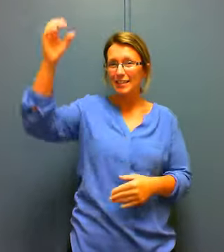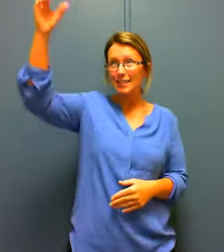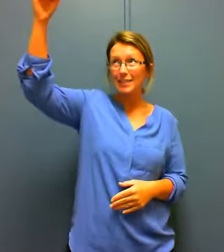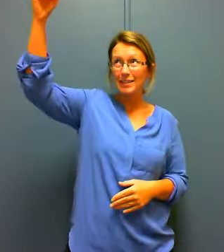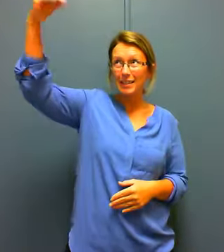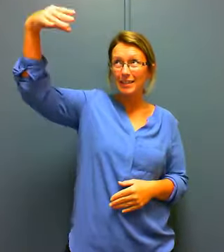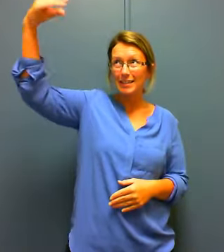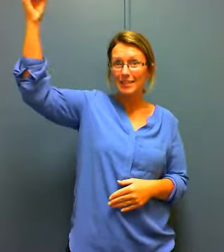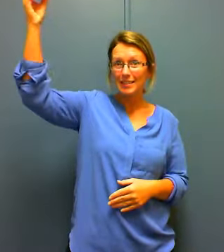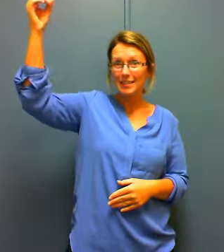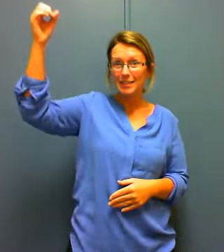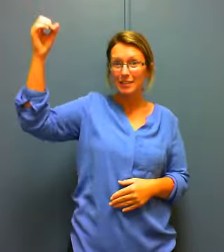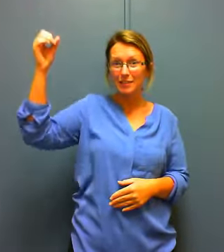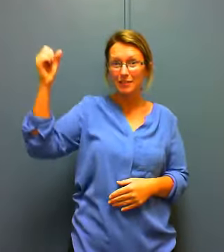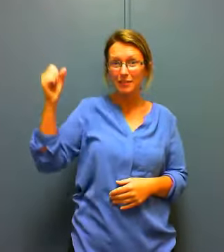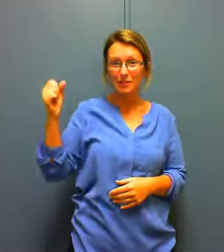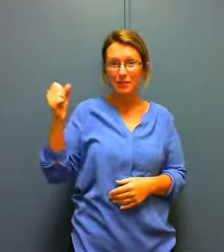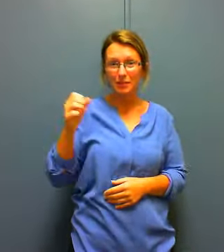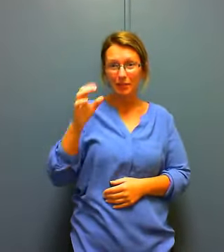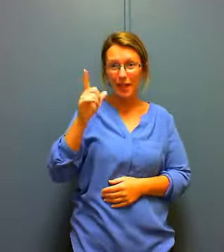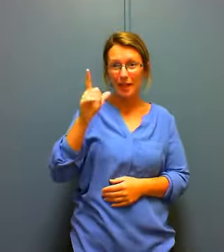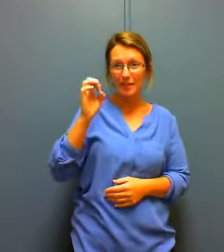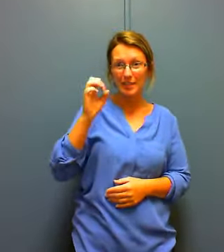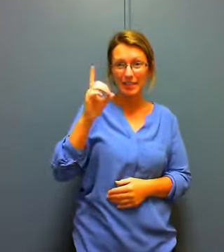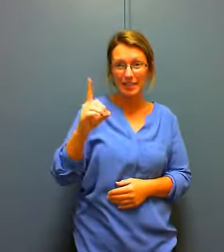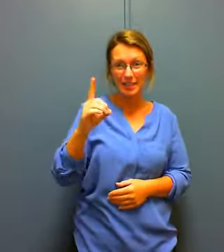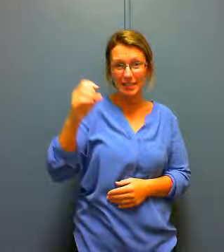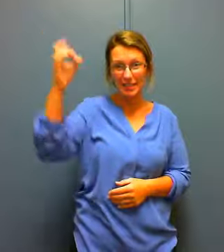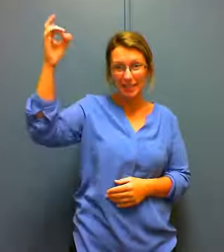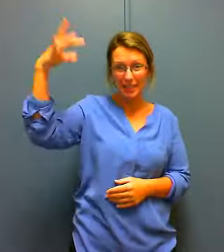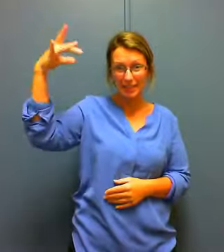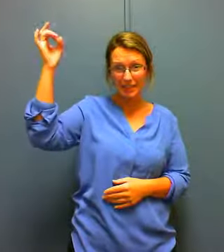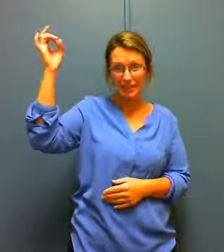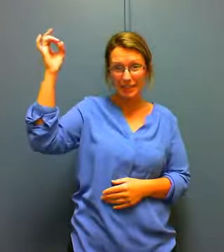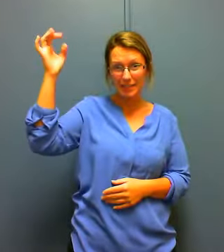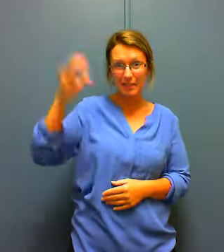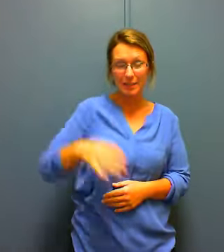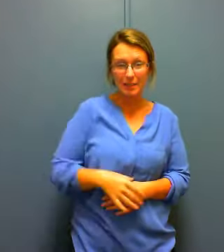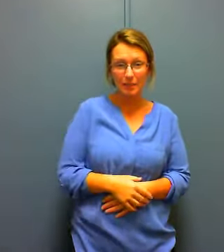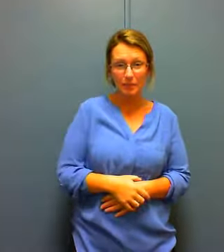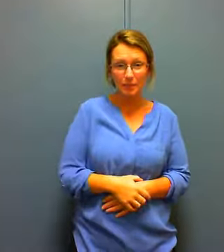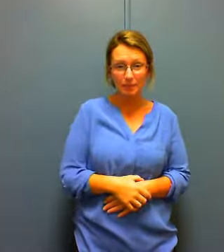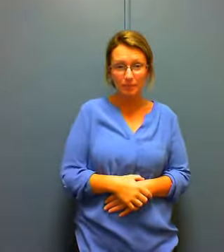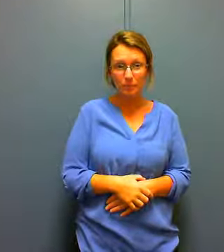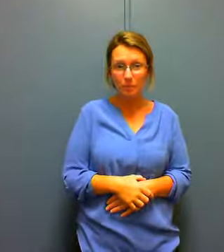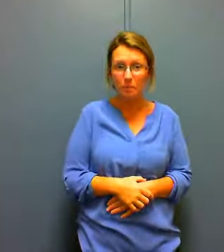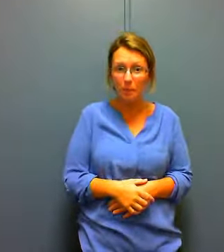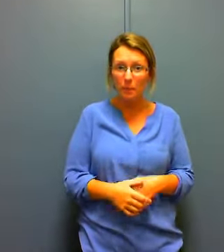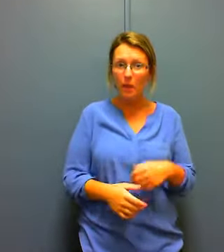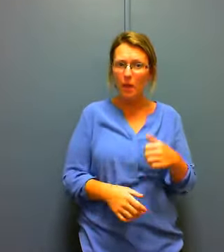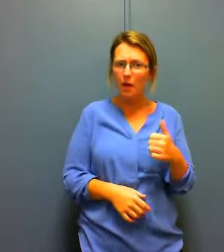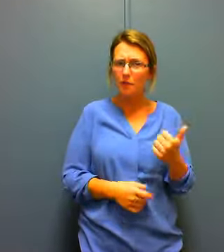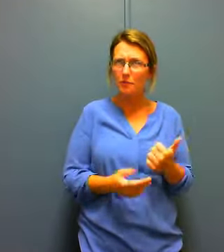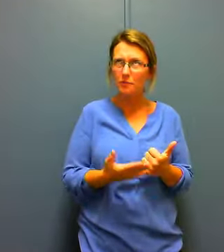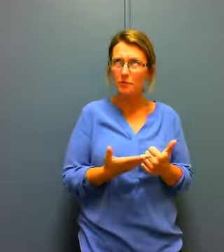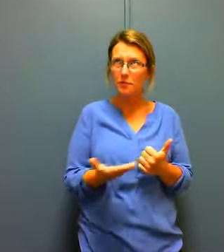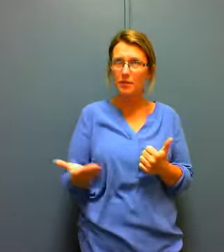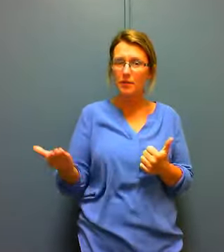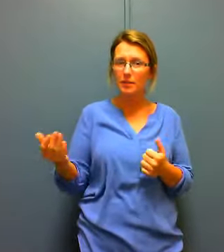lights which I like it helps me see easier but yeah I also notice a little things when I go outside too there are many mini